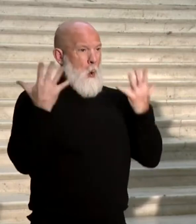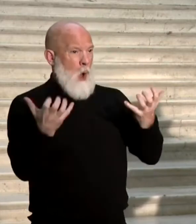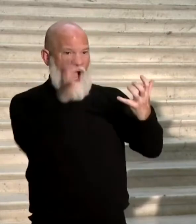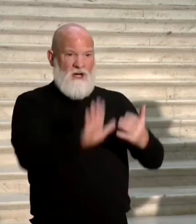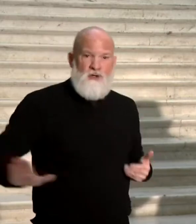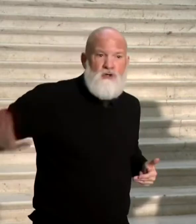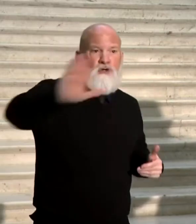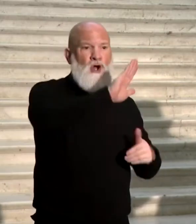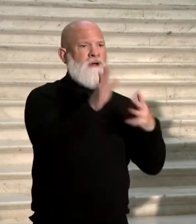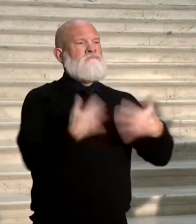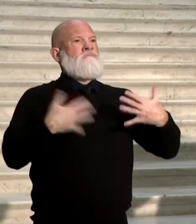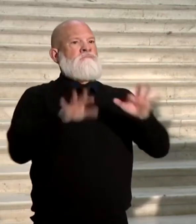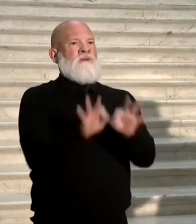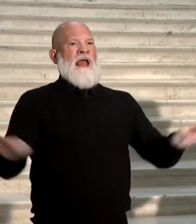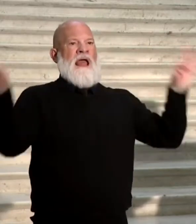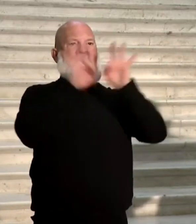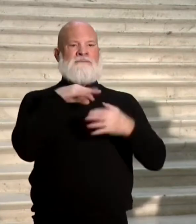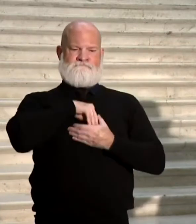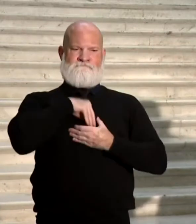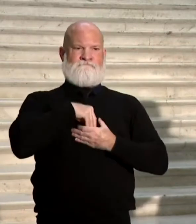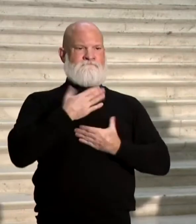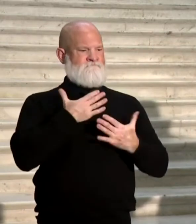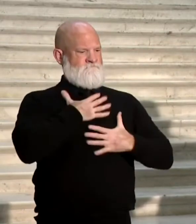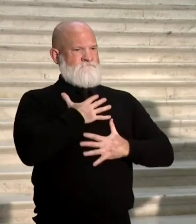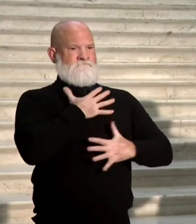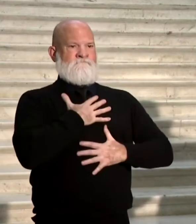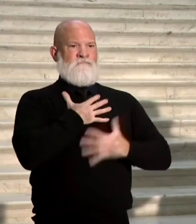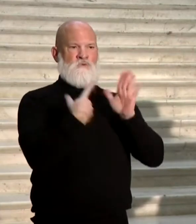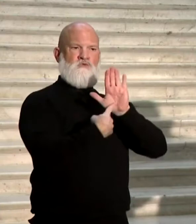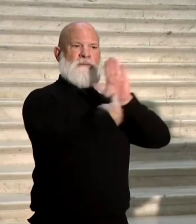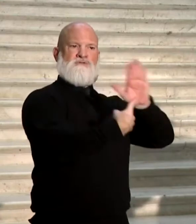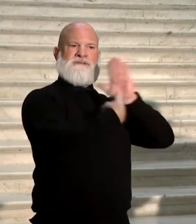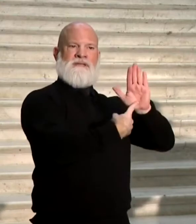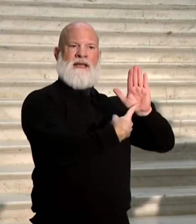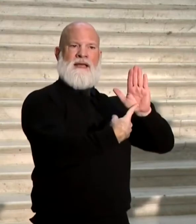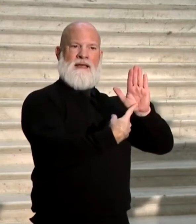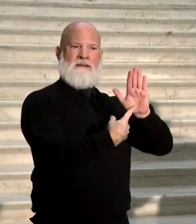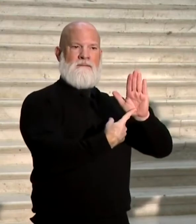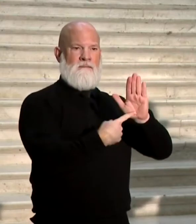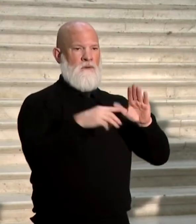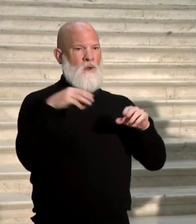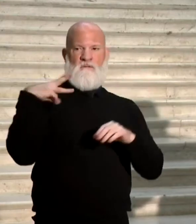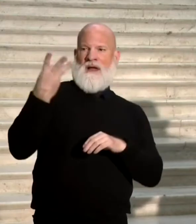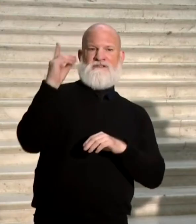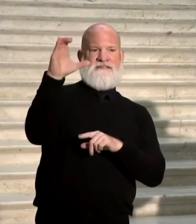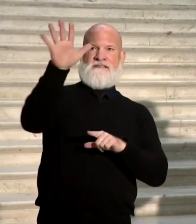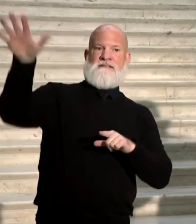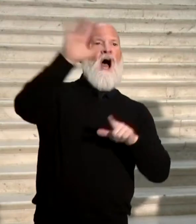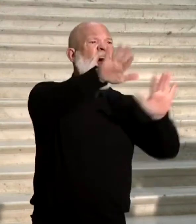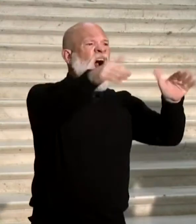I strongly beg and encourage you, go vote tomorrow. Do not let anybody discourage you.